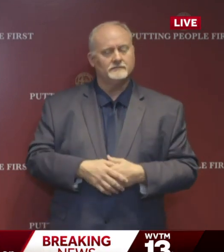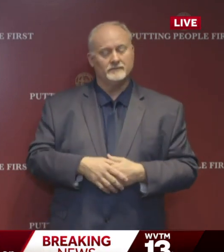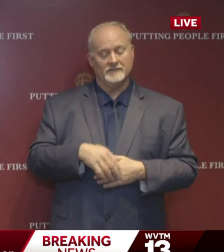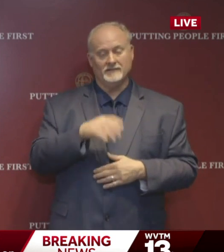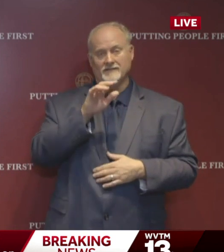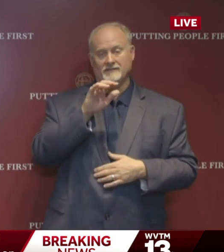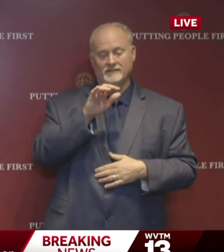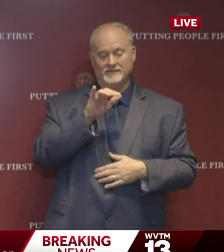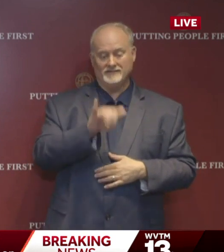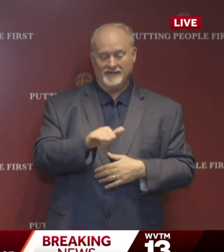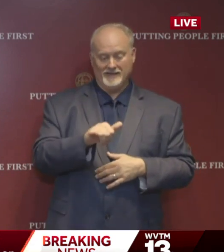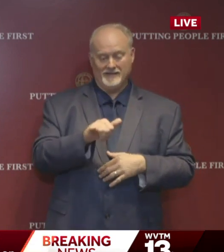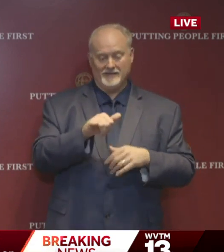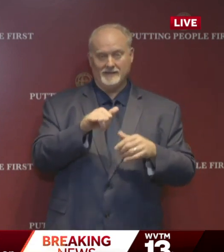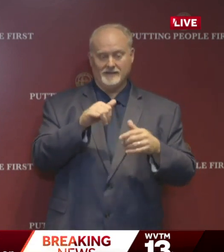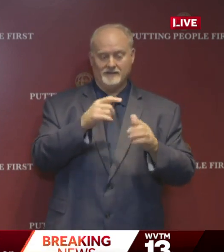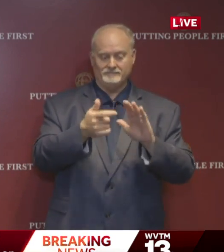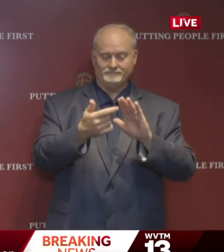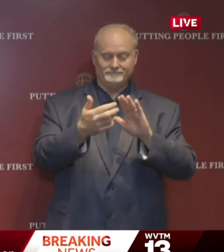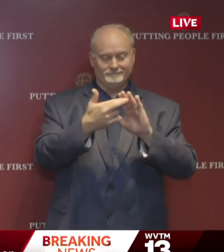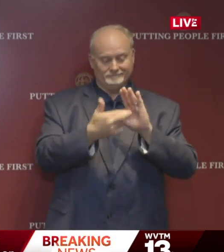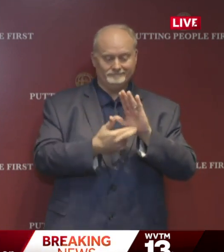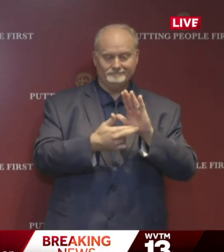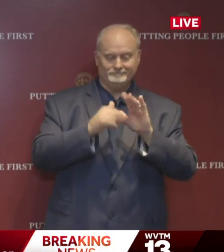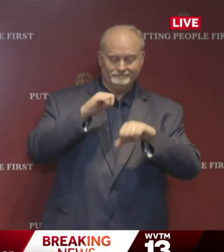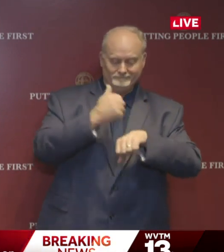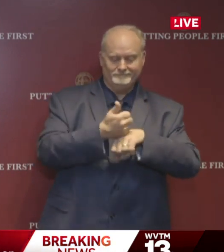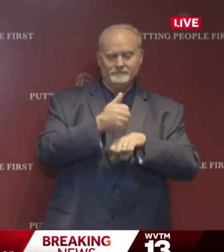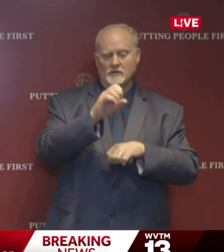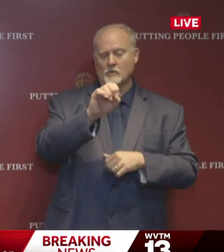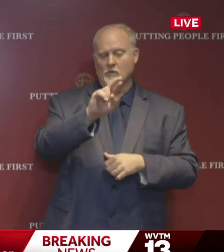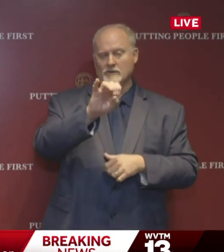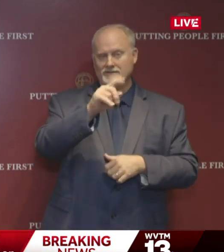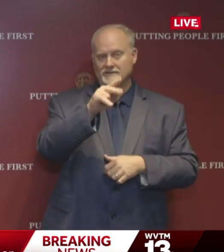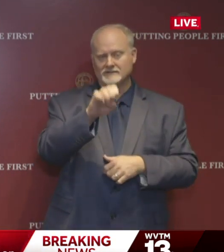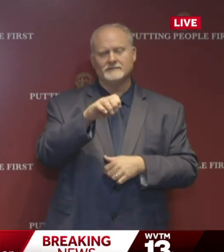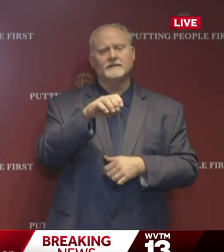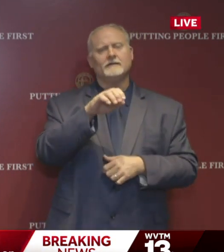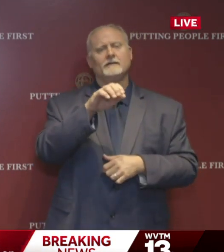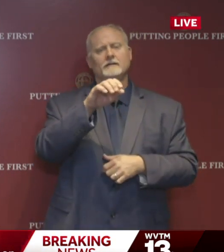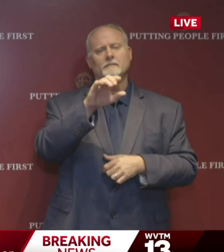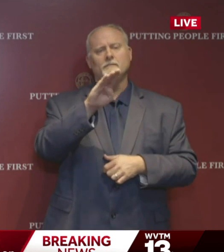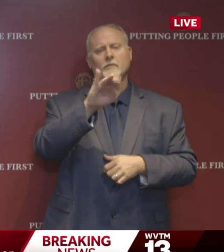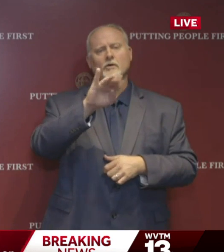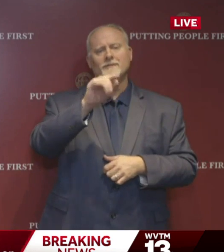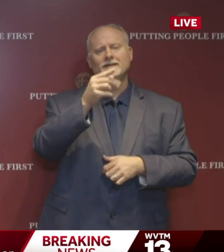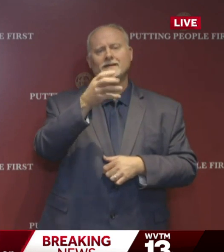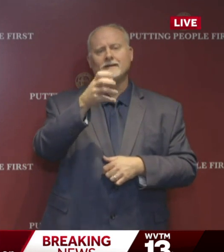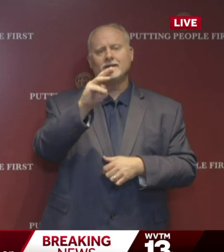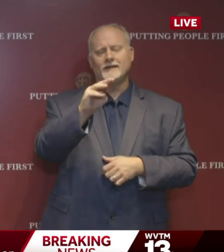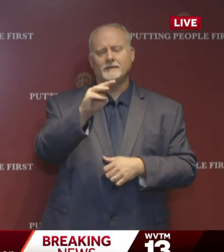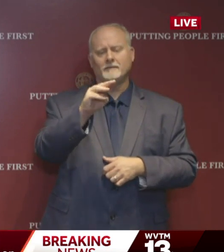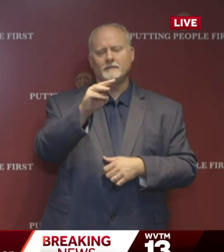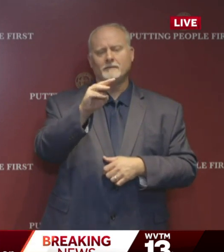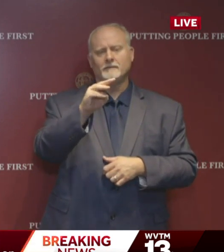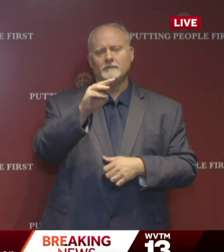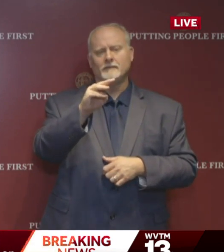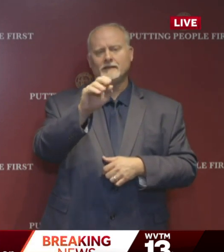ordinance and all details can be found in birmingham al.gov slash coronavirus